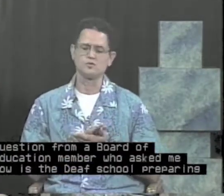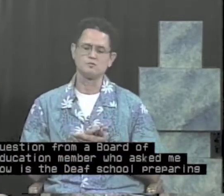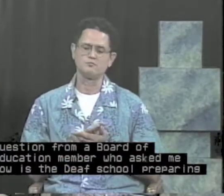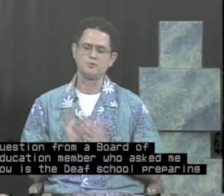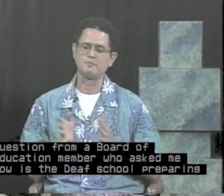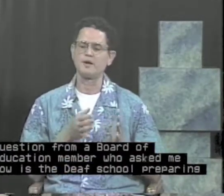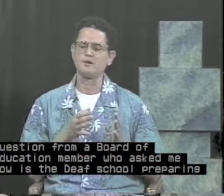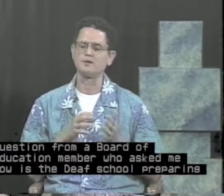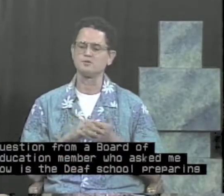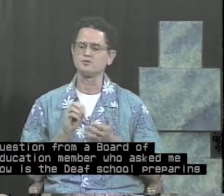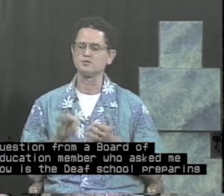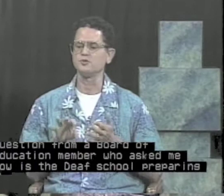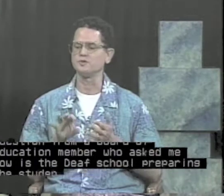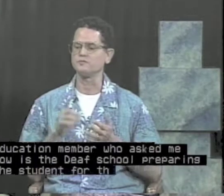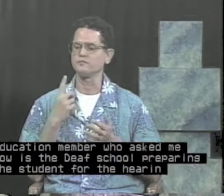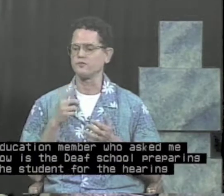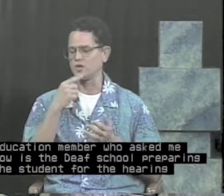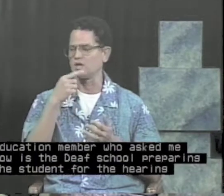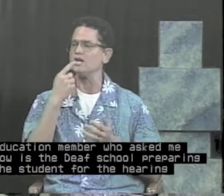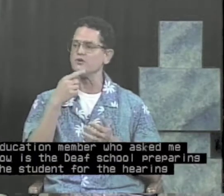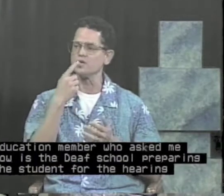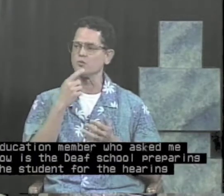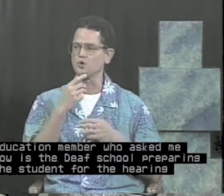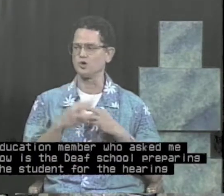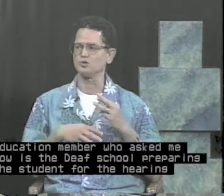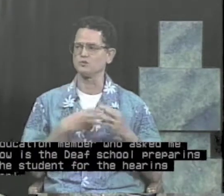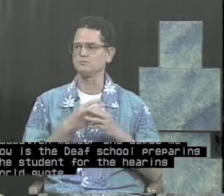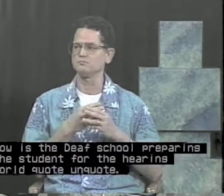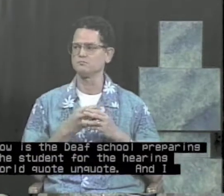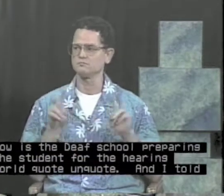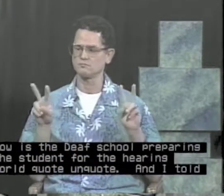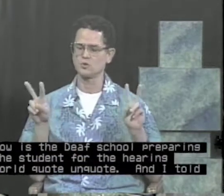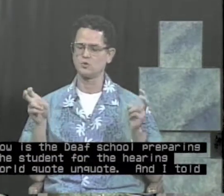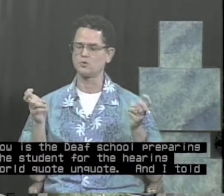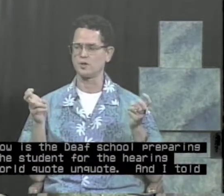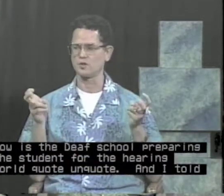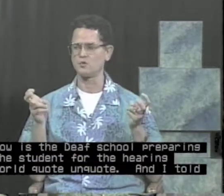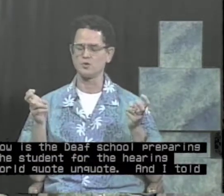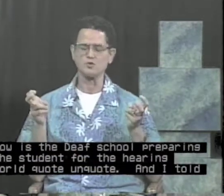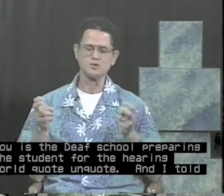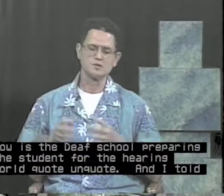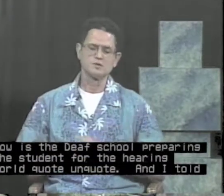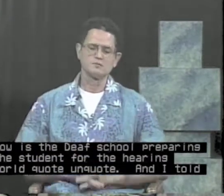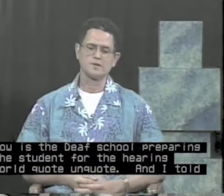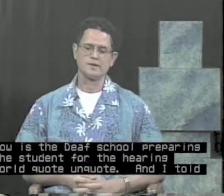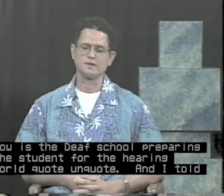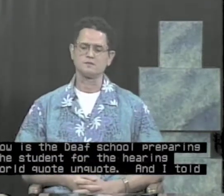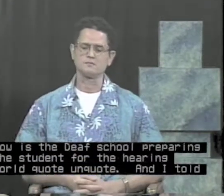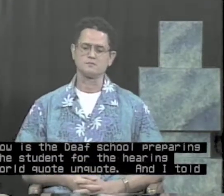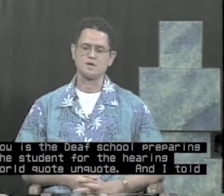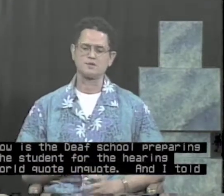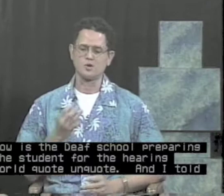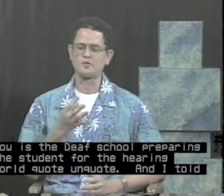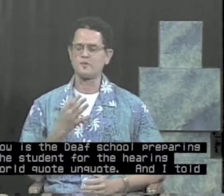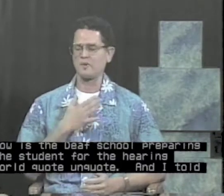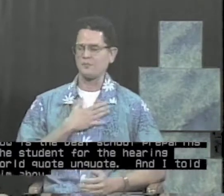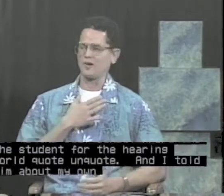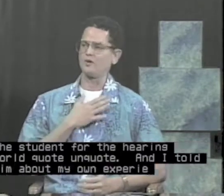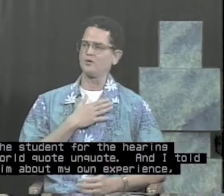preparing the student for the hearing world? Yeah. Quote, unquote. And I told them about my own